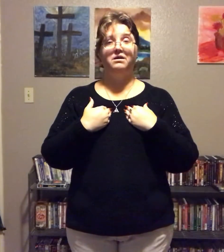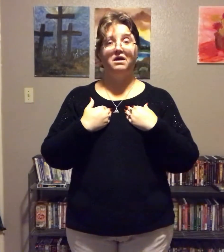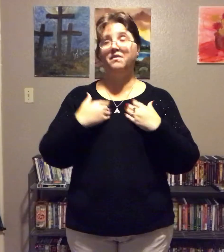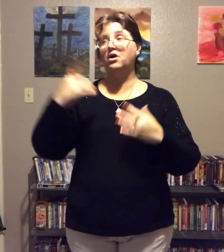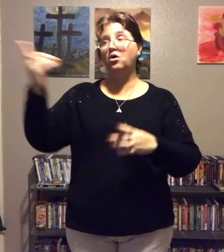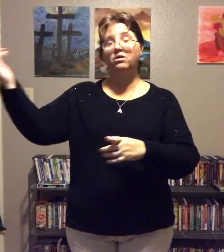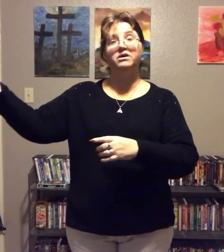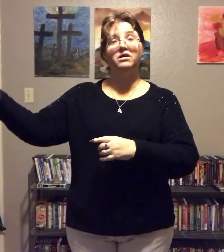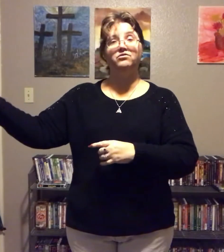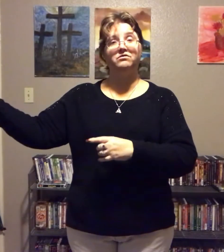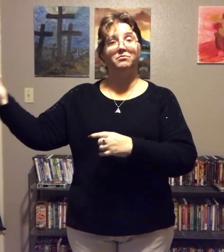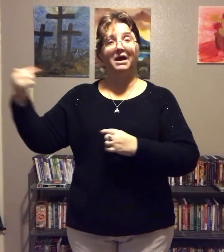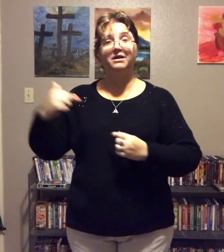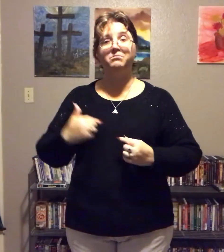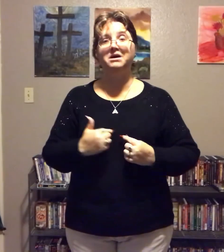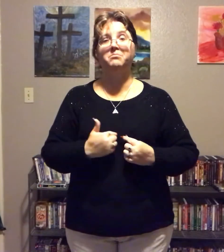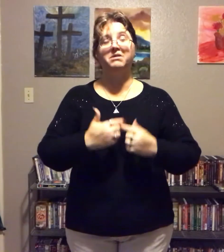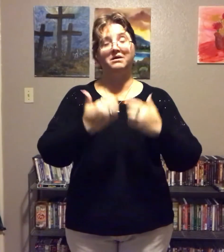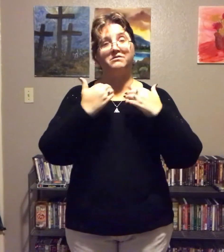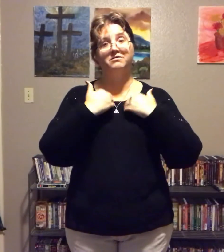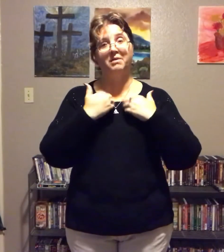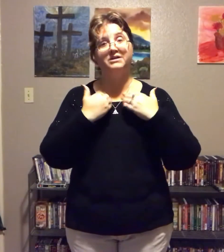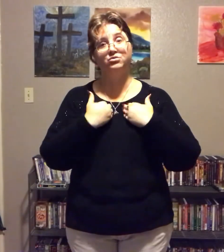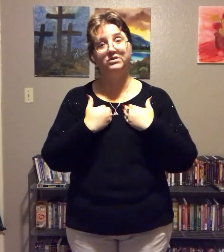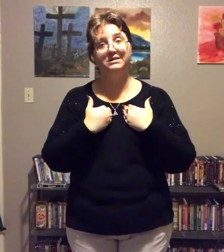And the Holy Ghost is backing me up. Because it's my choice.